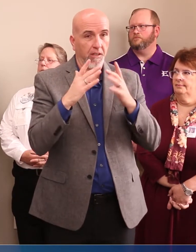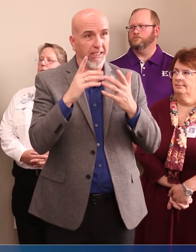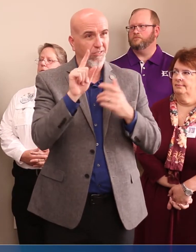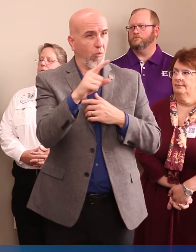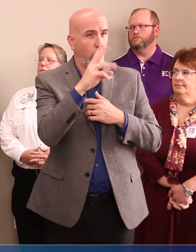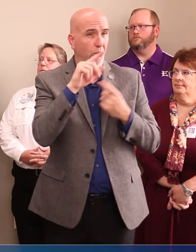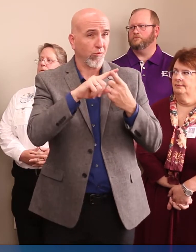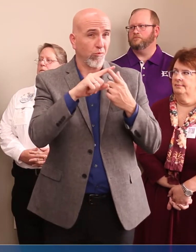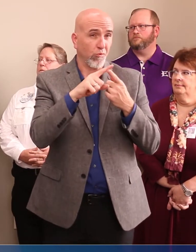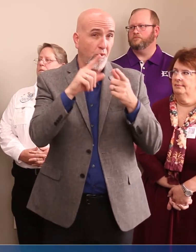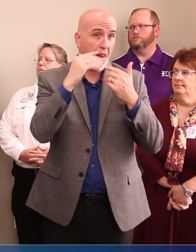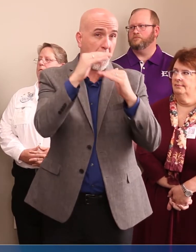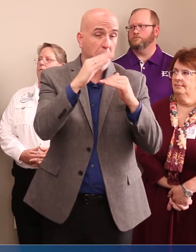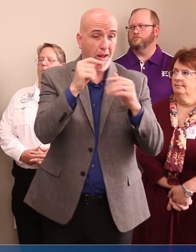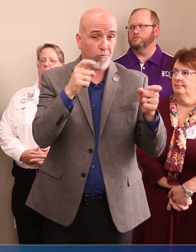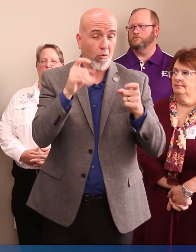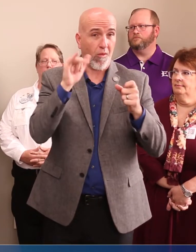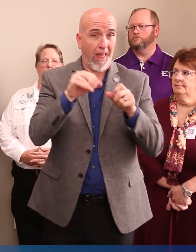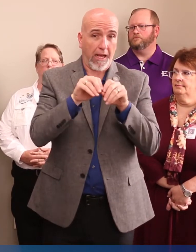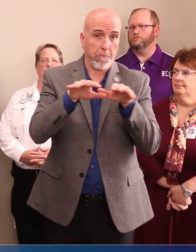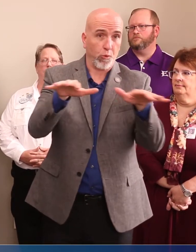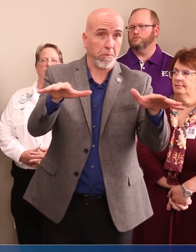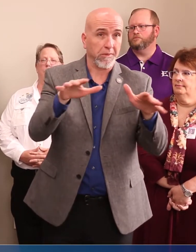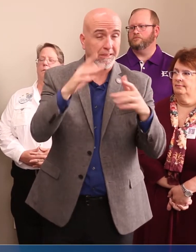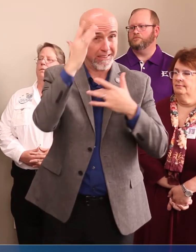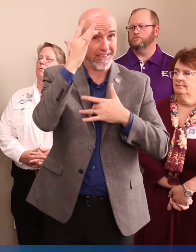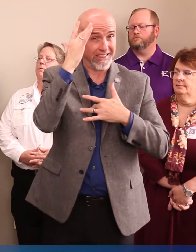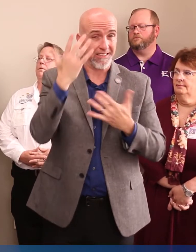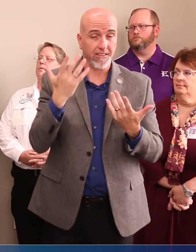control a communicable disease. And that's,